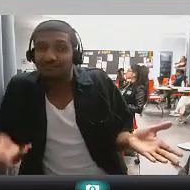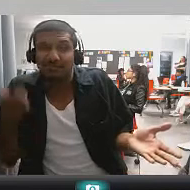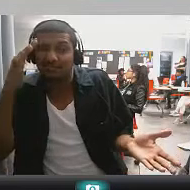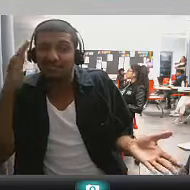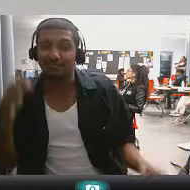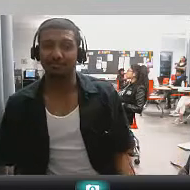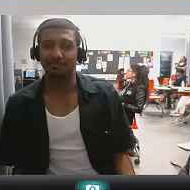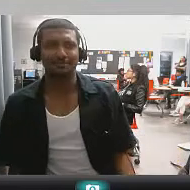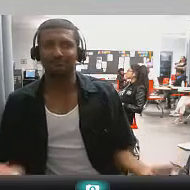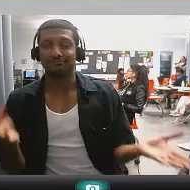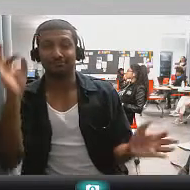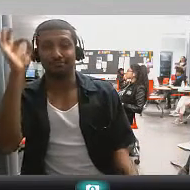Nobody knows yeah